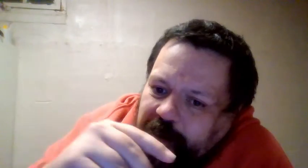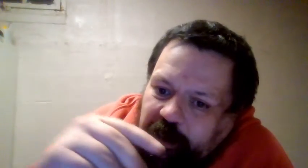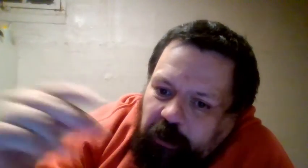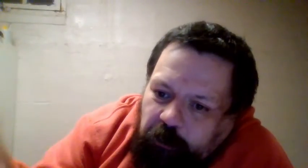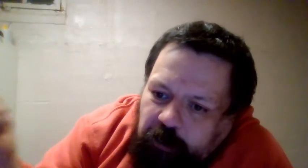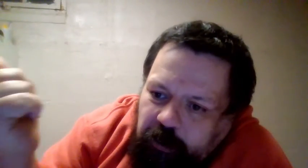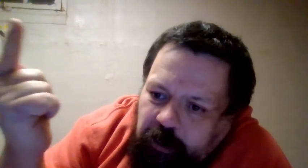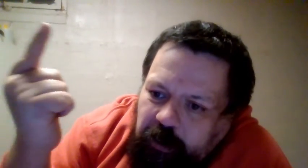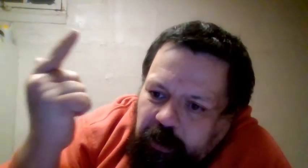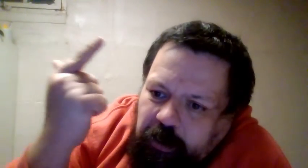there you go.